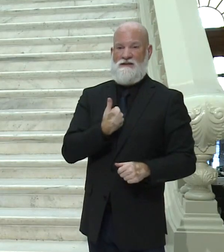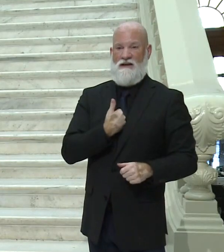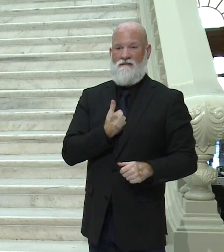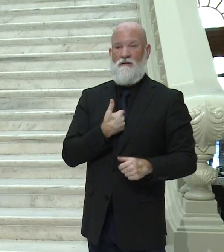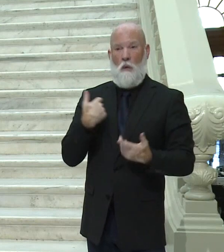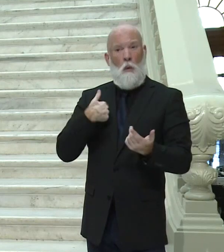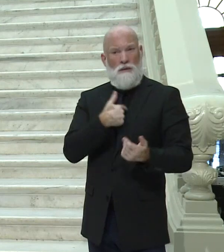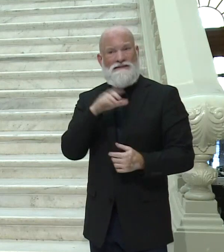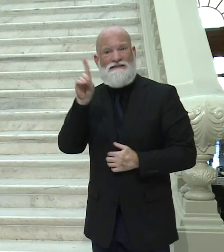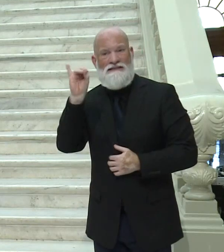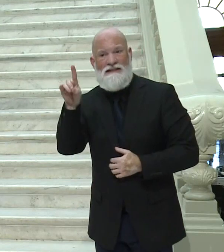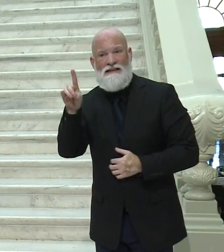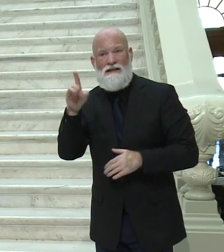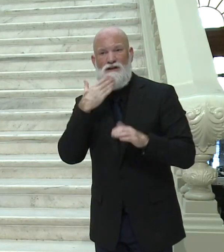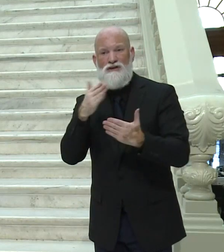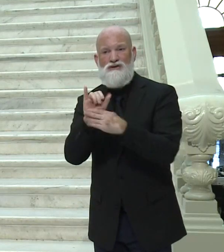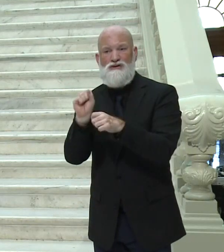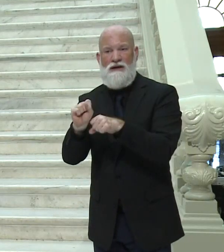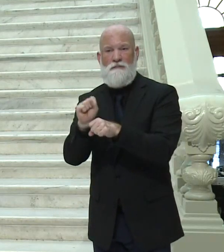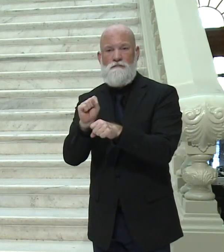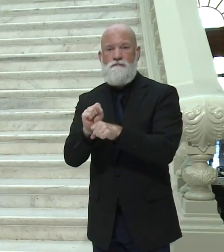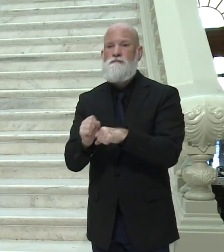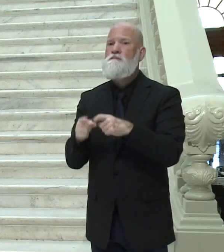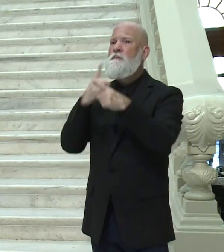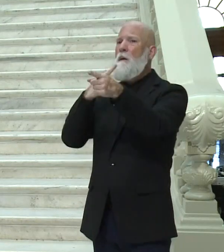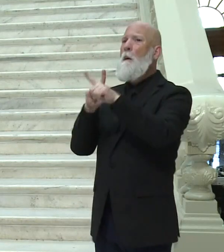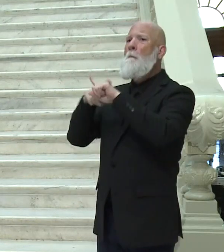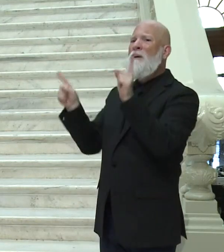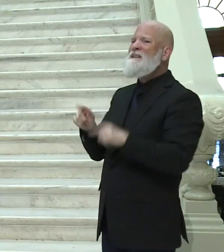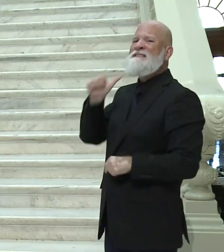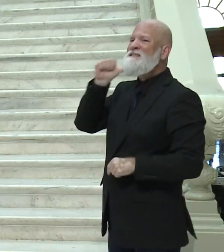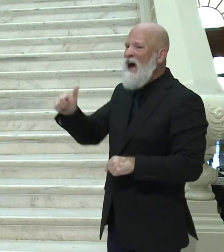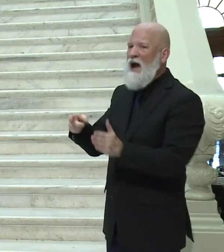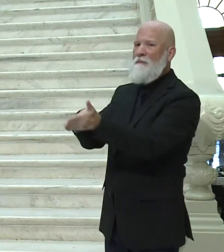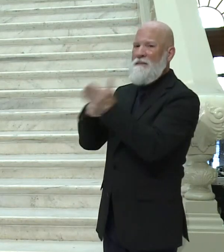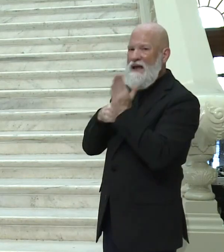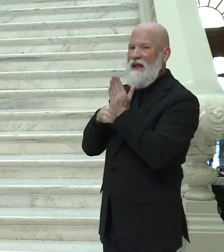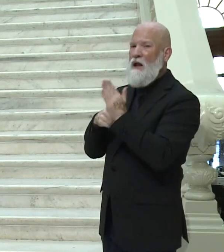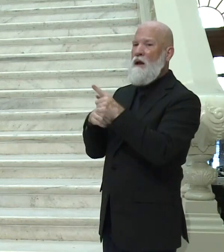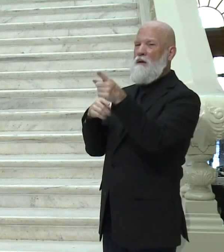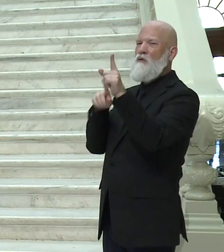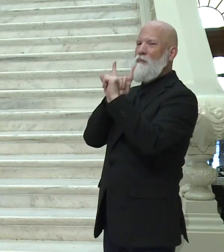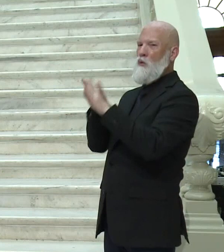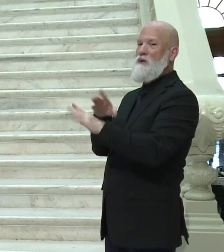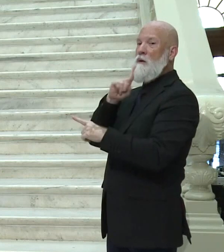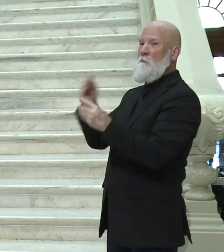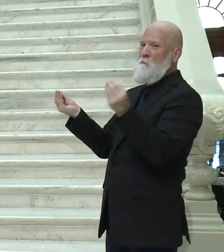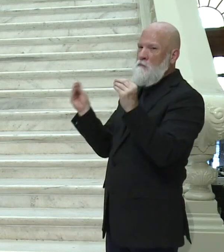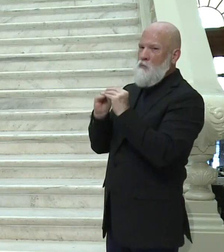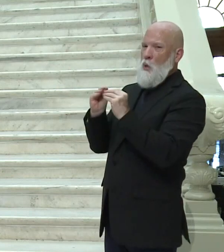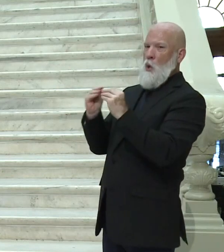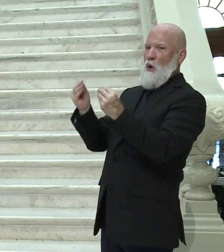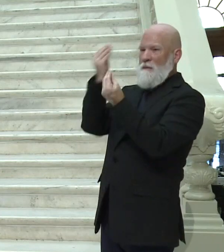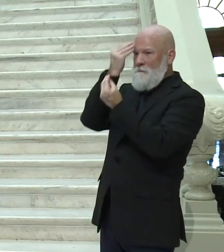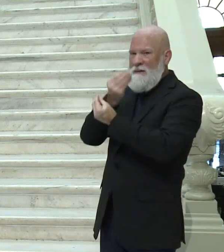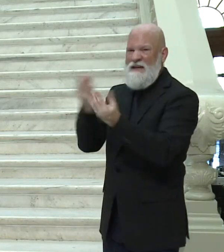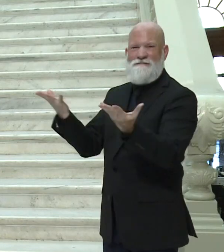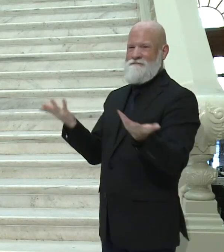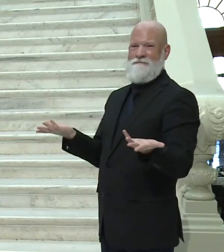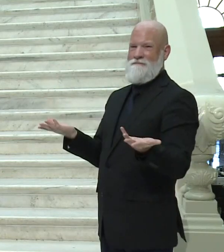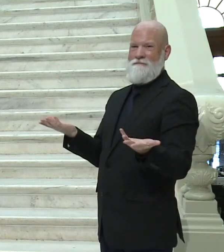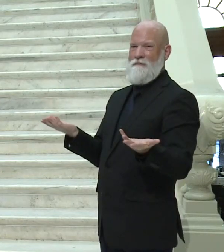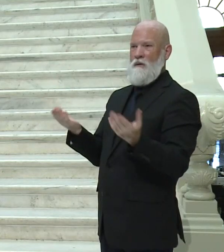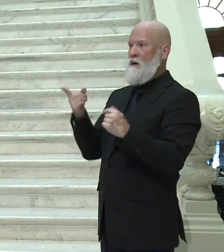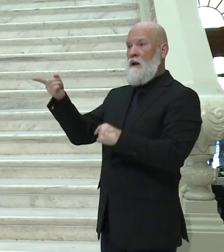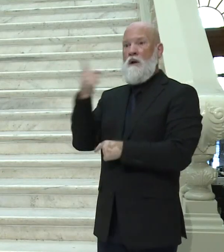very quickly, sir, would not mandating it though at least send a stronger message, strengthen the message that you're already sending about the necessity? Well, what kind of message does it